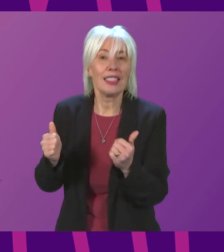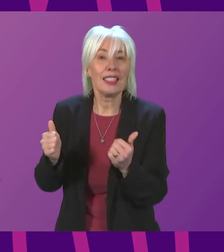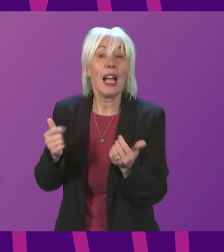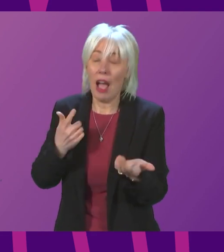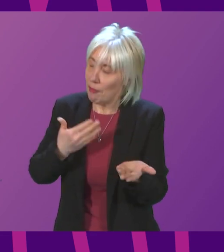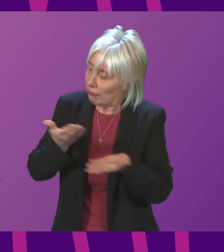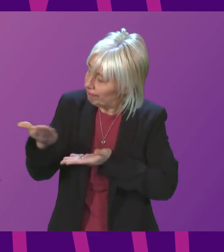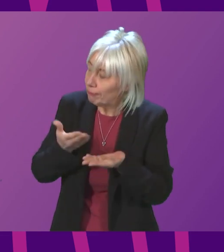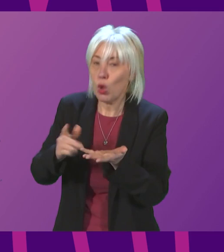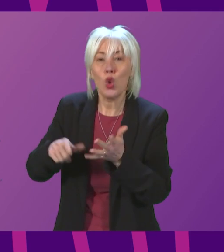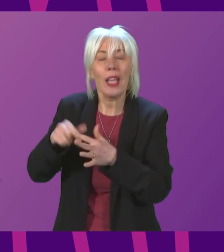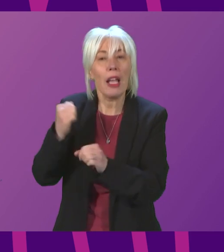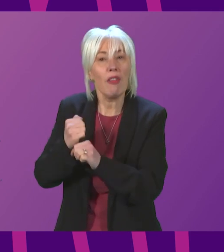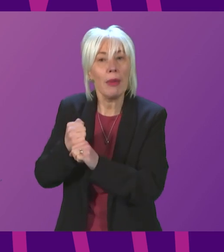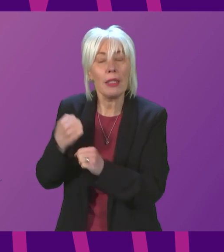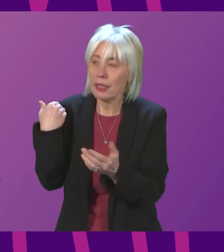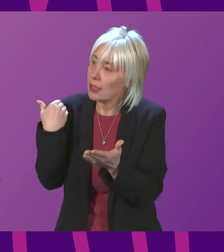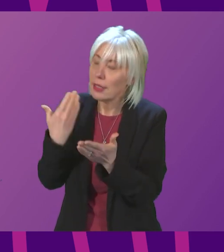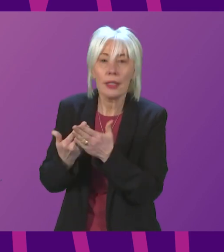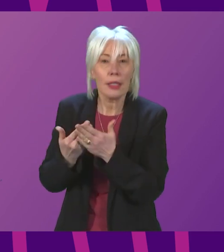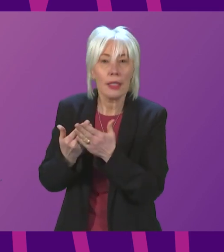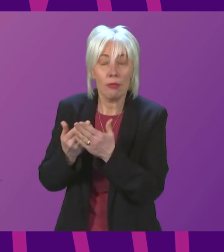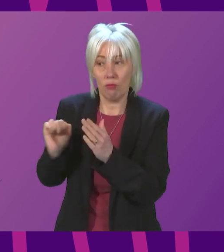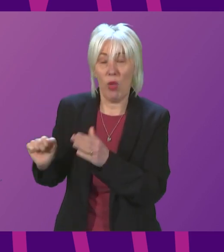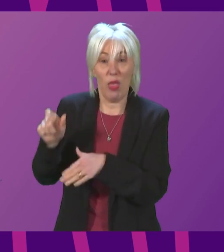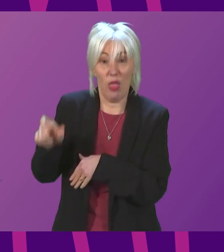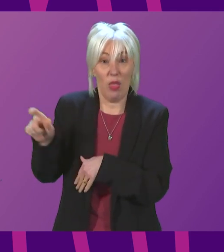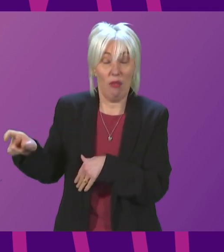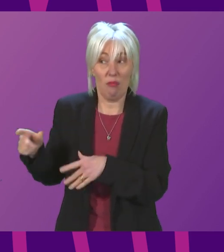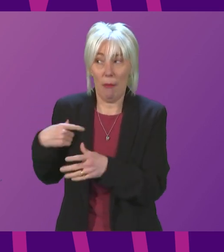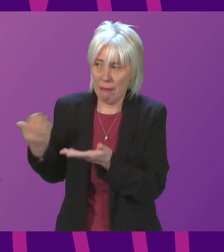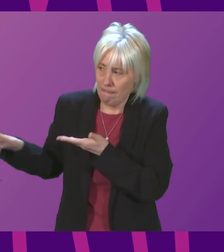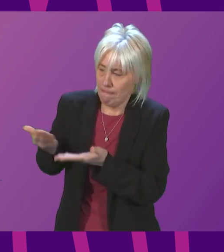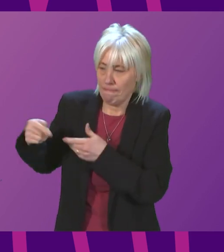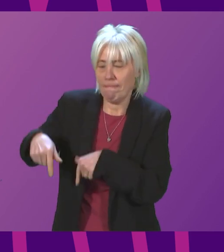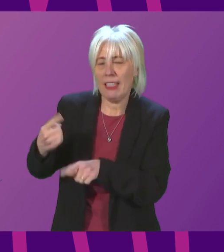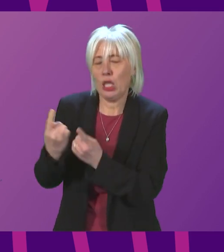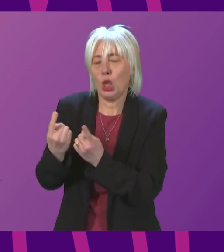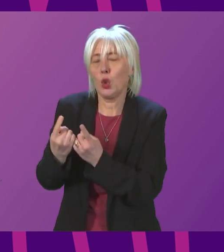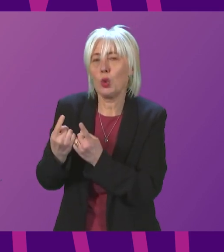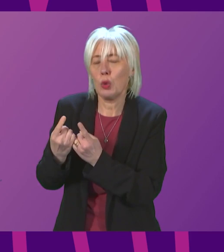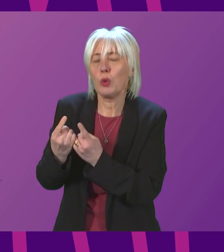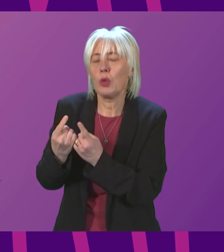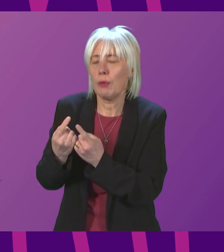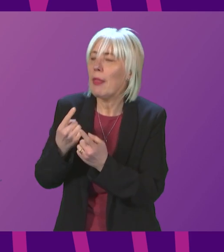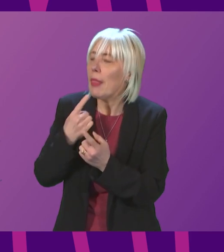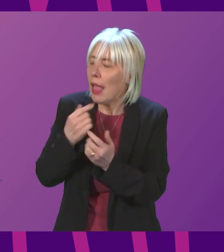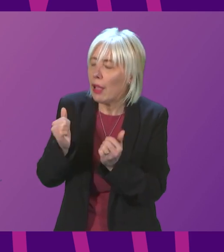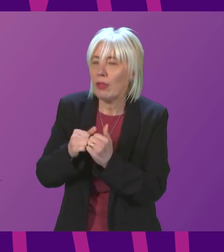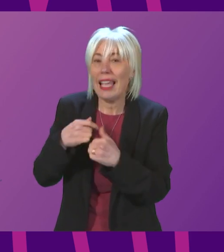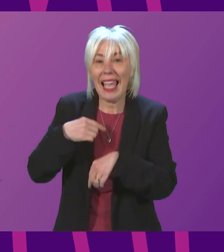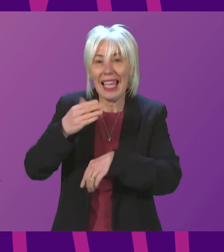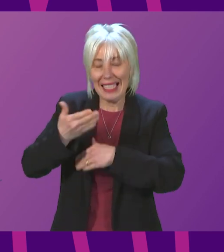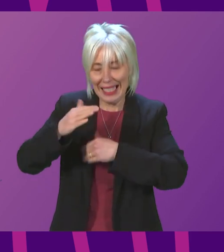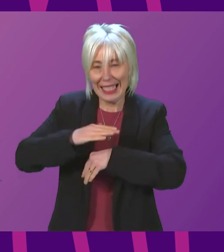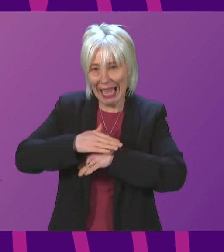representatives over the past days on this issue. We all agree that in time, or I think in